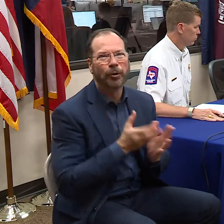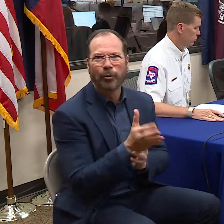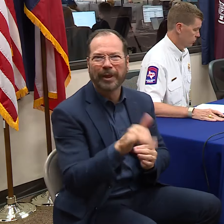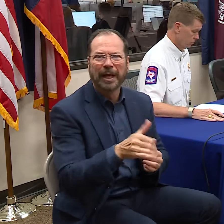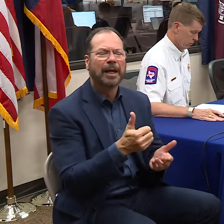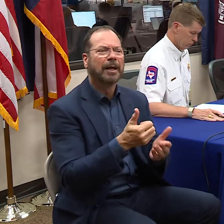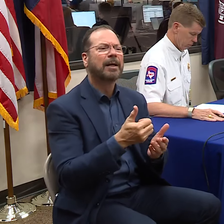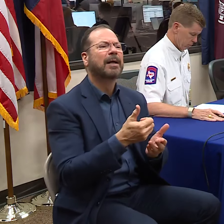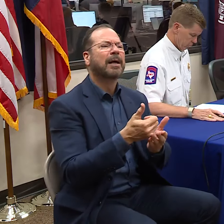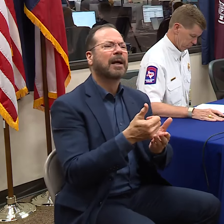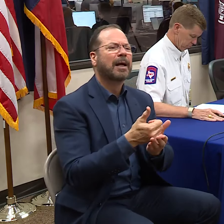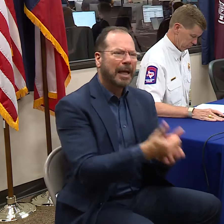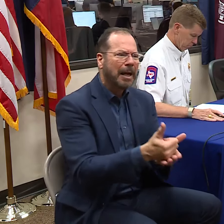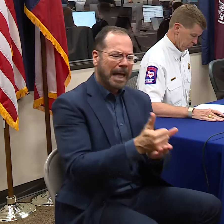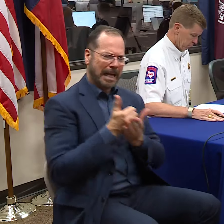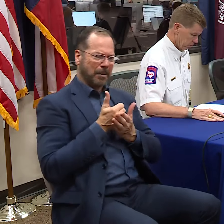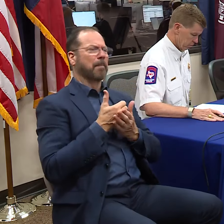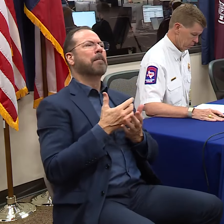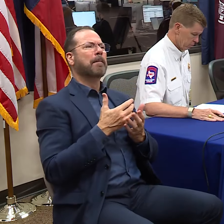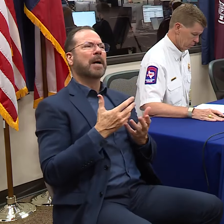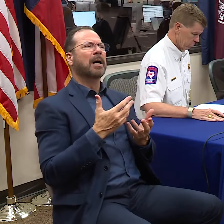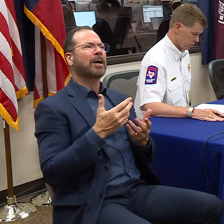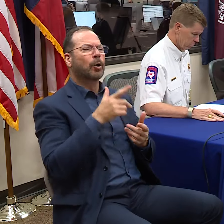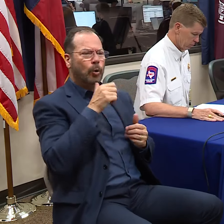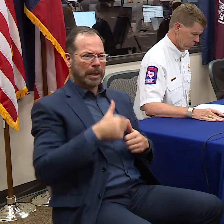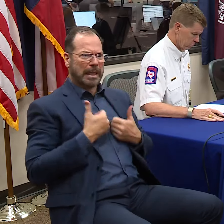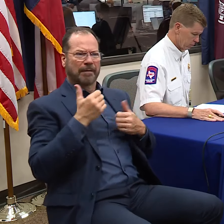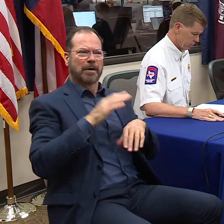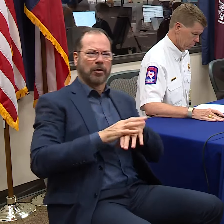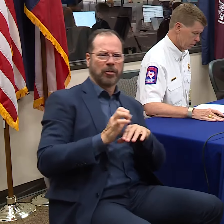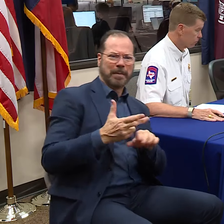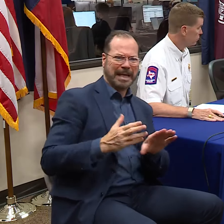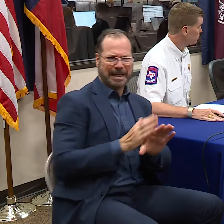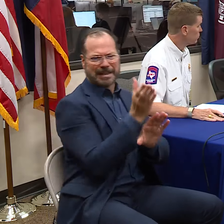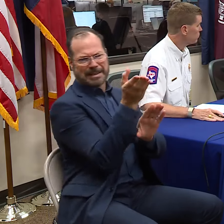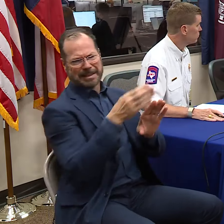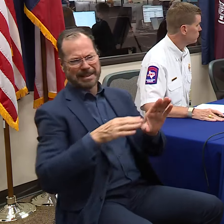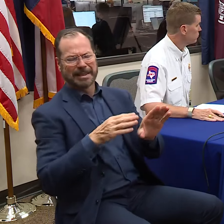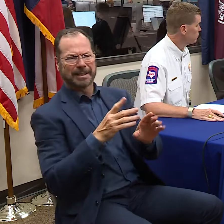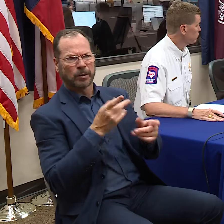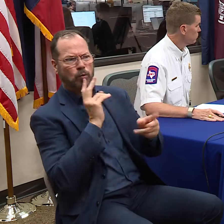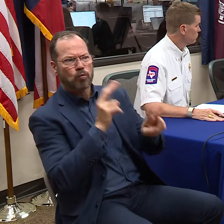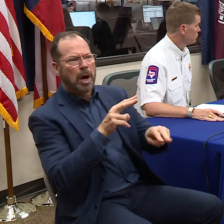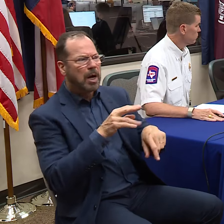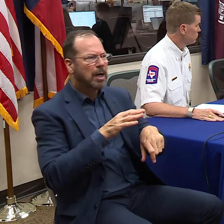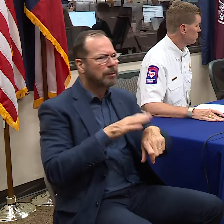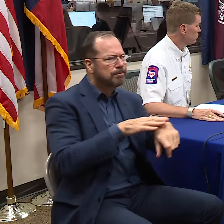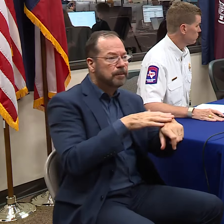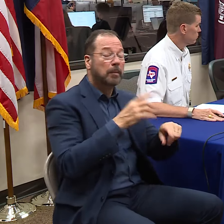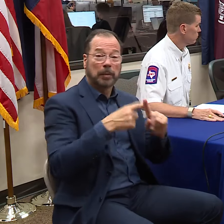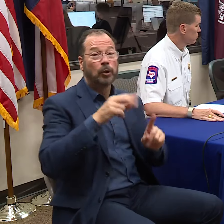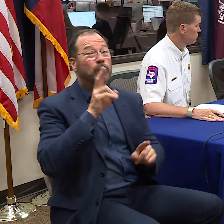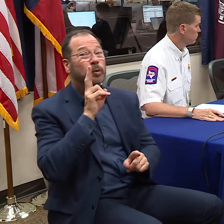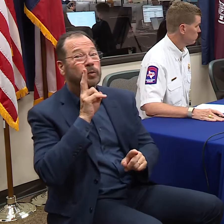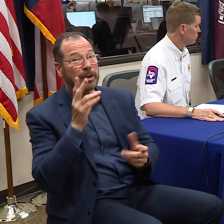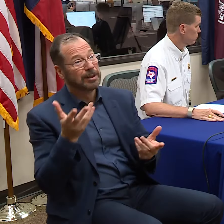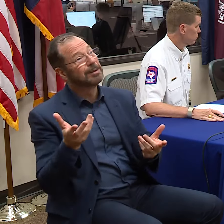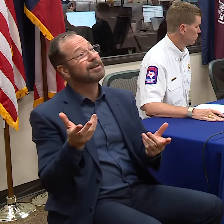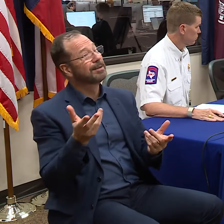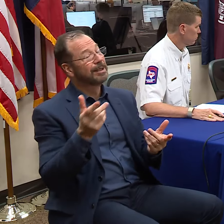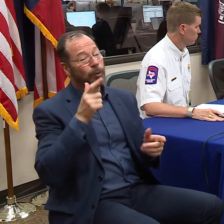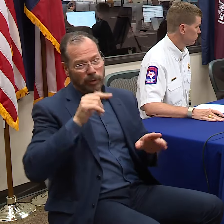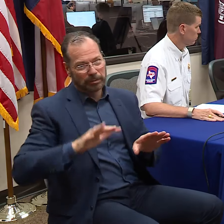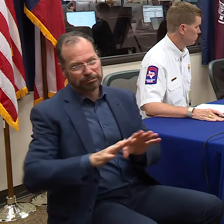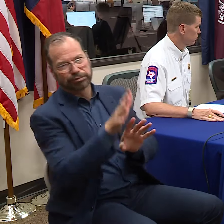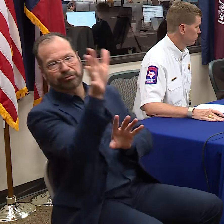help everyone along the coast for sure and those inland be watching out as well, as well as Houston. That storm could keep moving